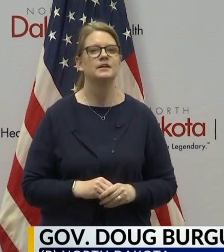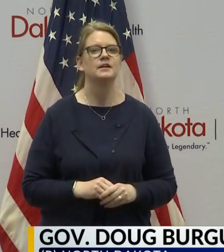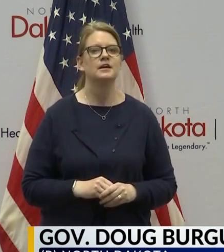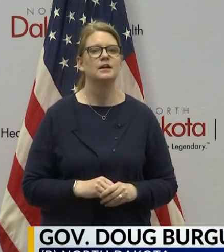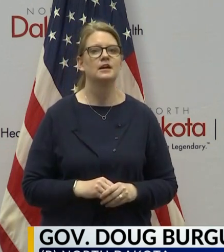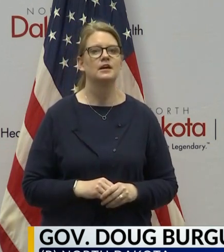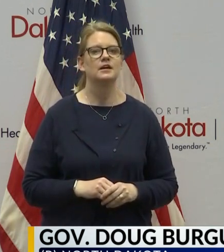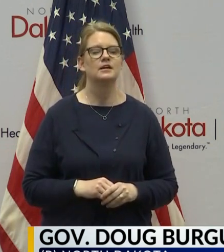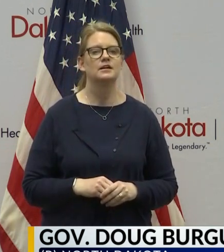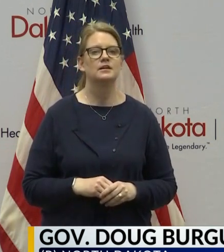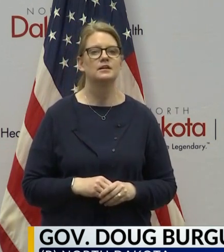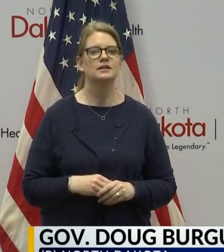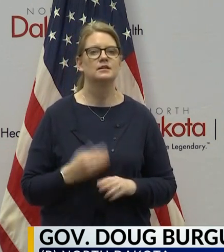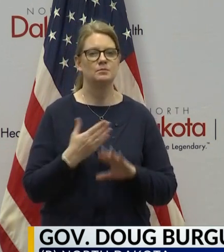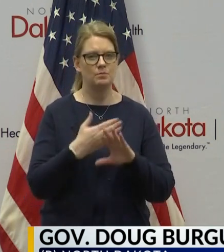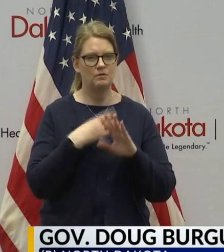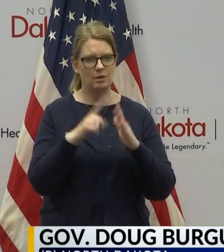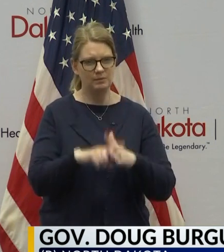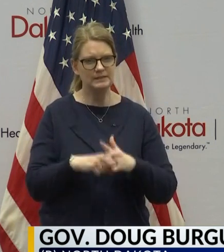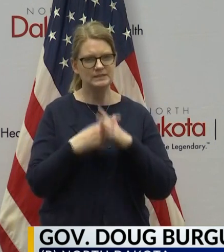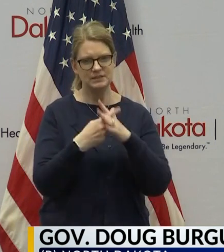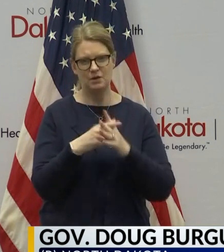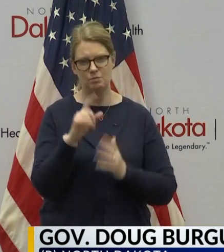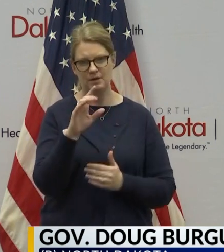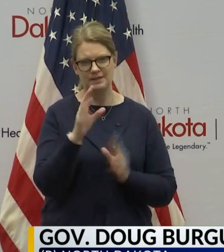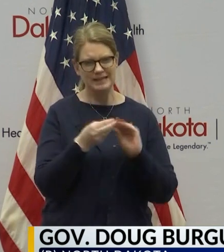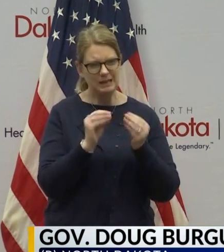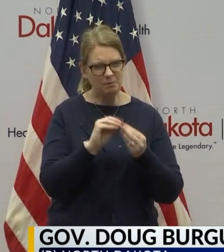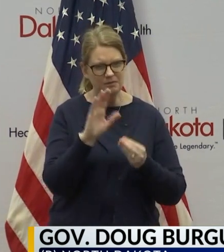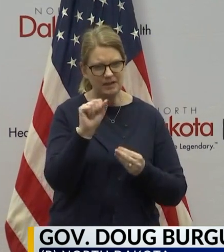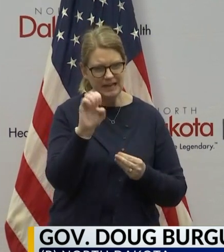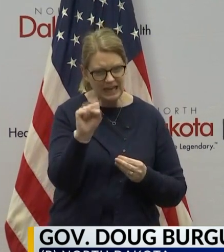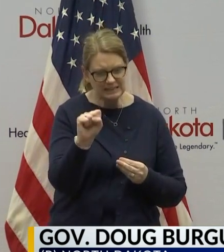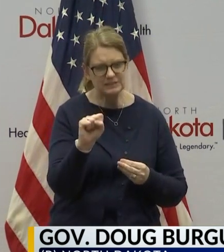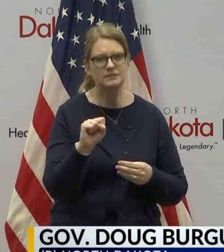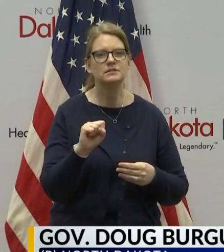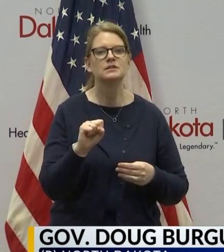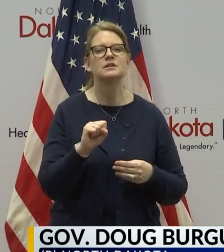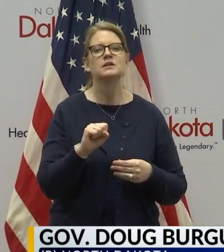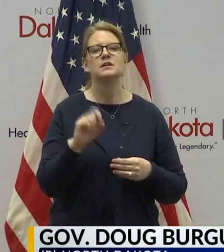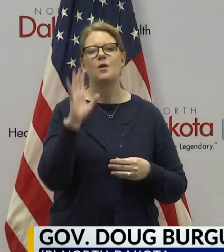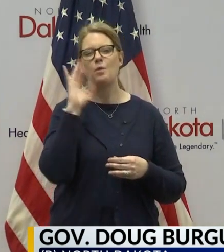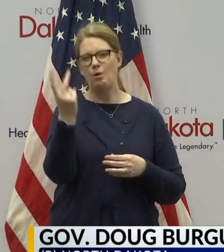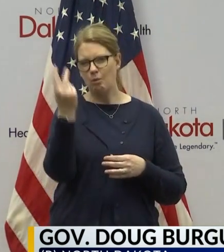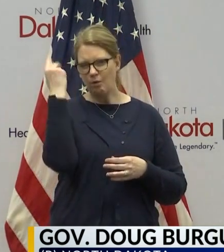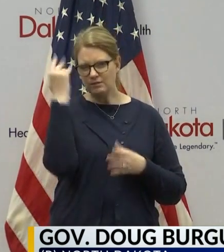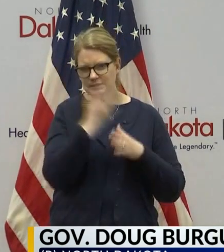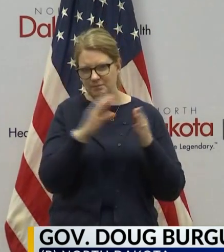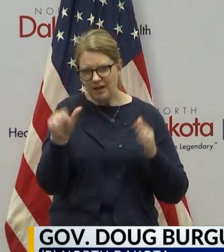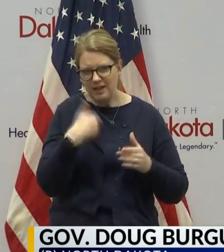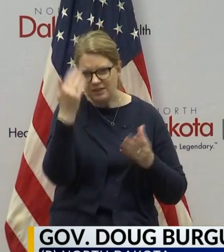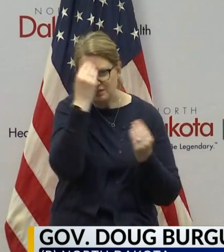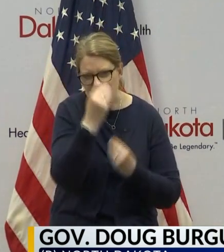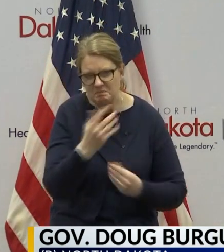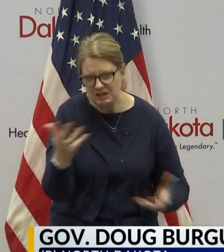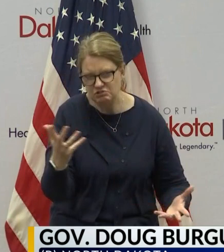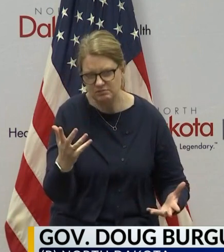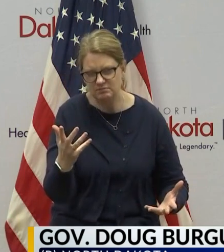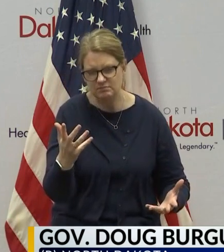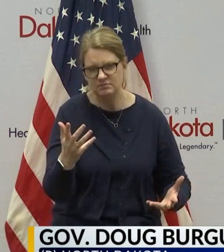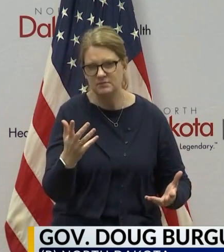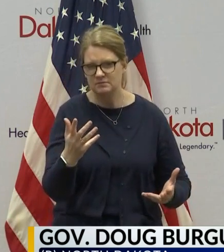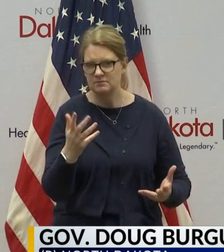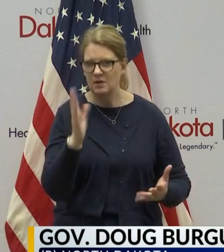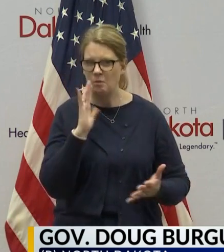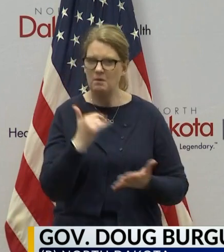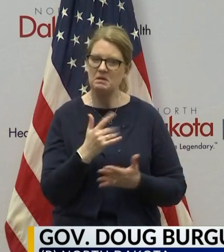Before we get to today's case count, I want to walk through some other data which might be useful for all North